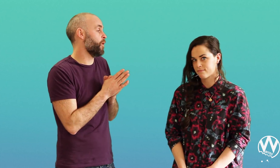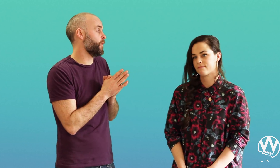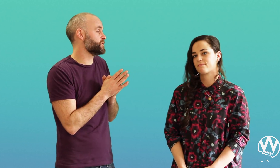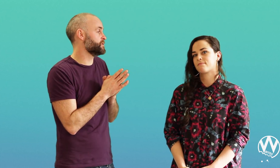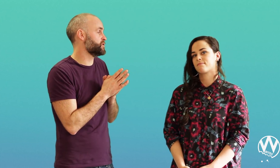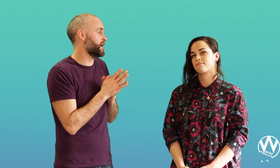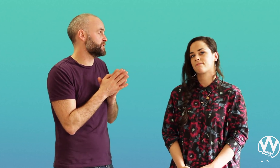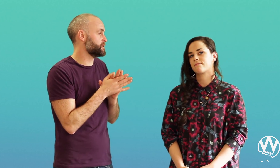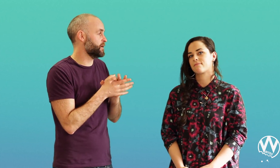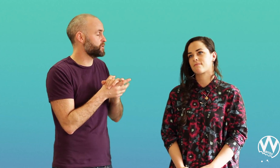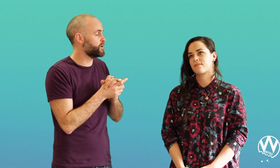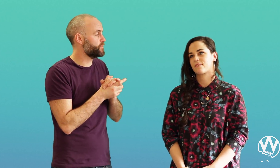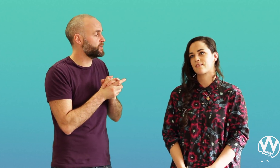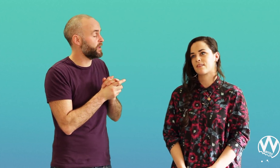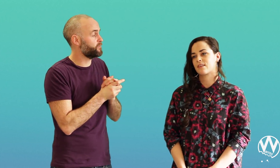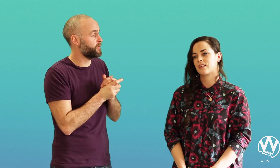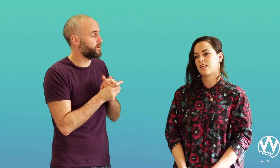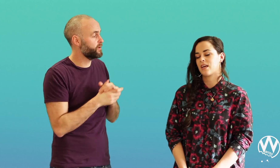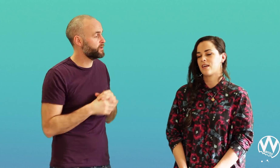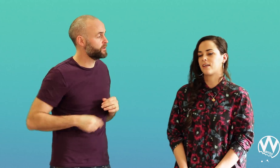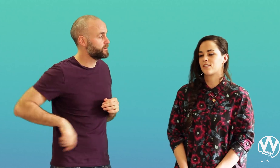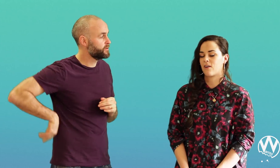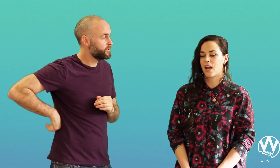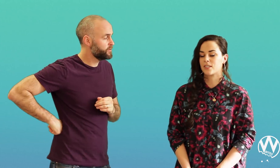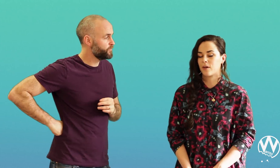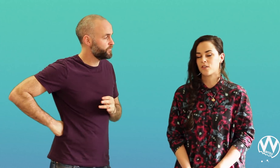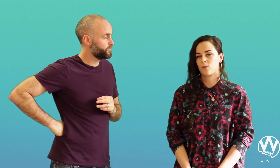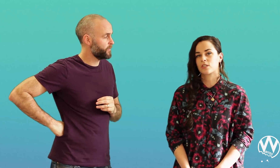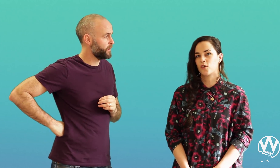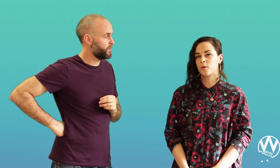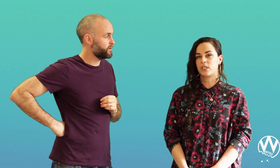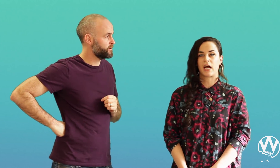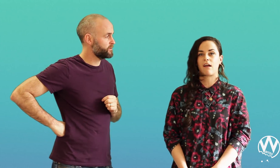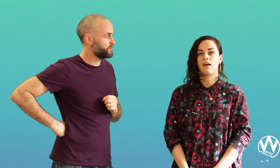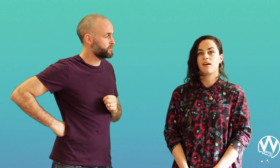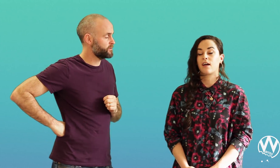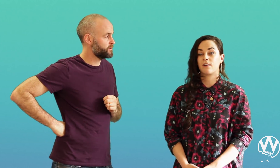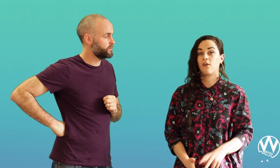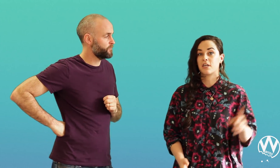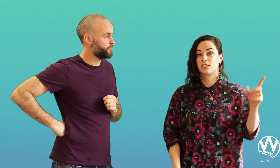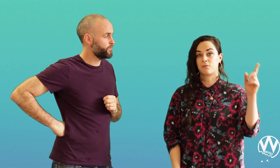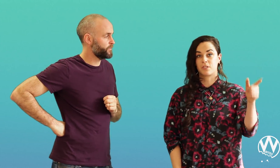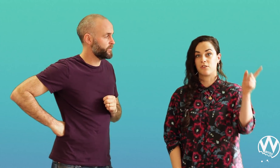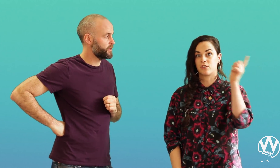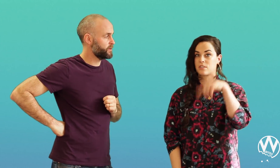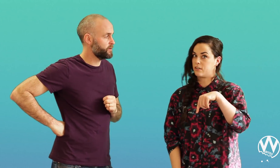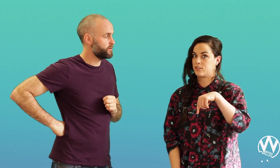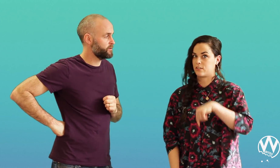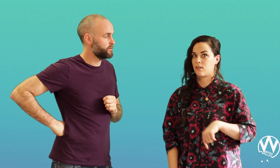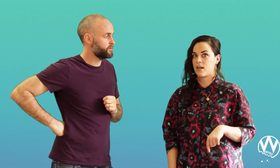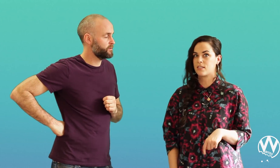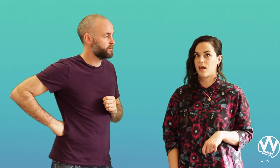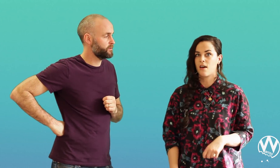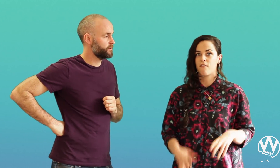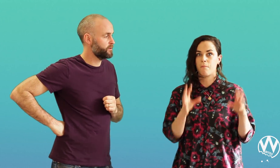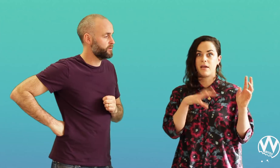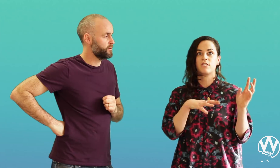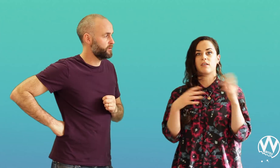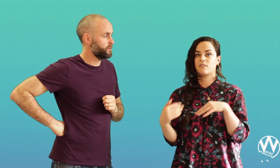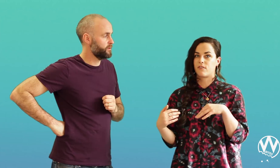questions did you ask yourself to try and build it out further? Yeah. So our next question was, could we share audiences from social to social? So let's say from Pinterest to